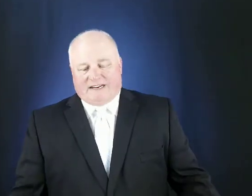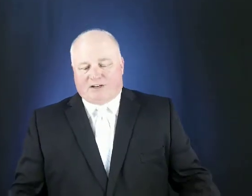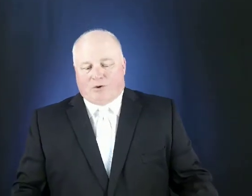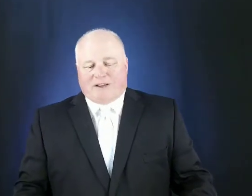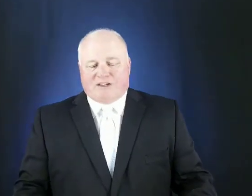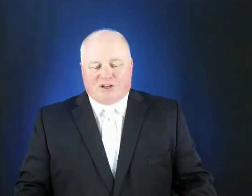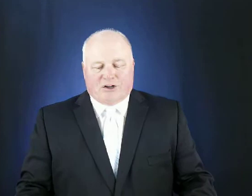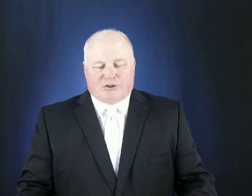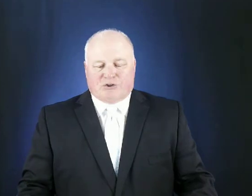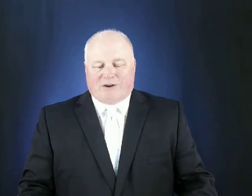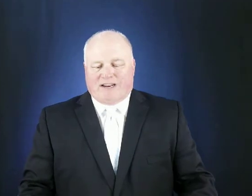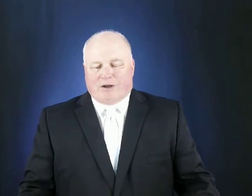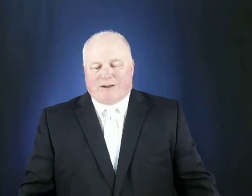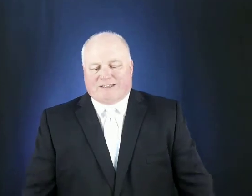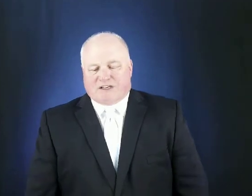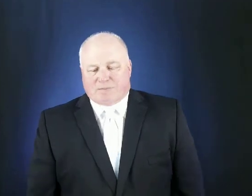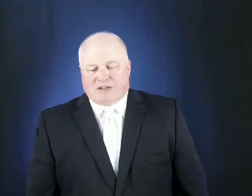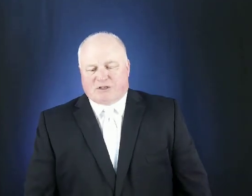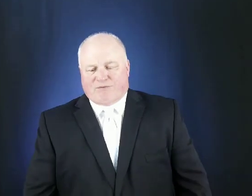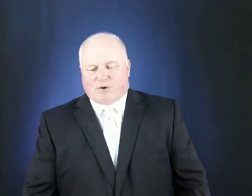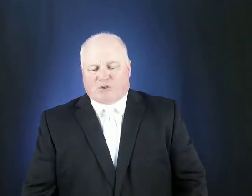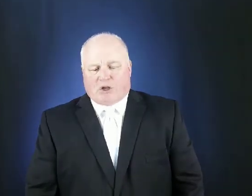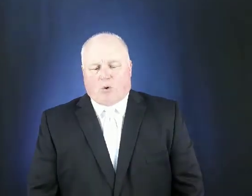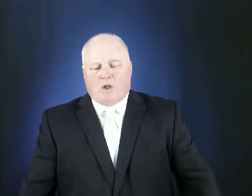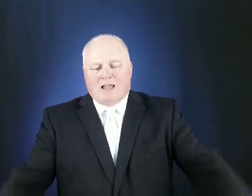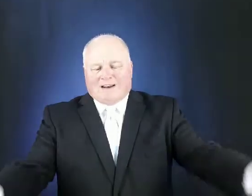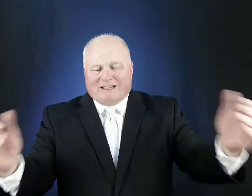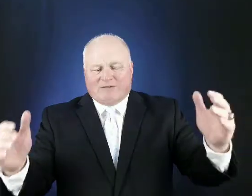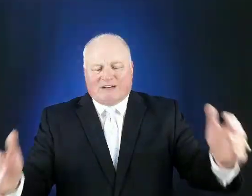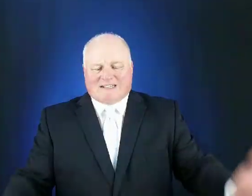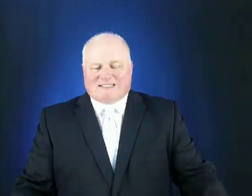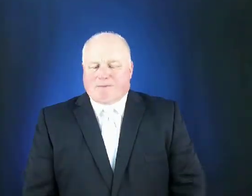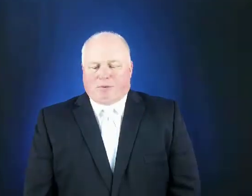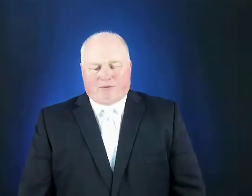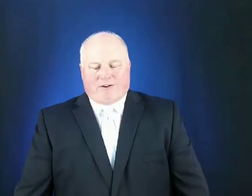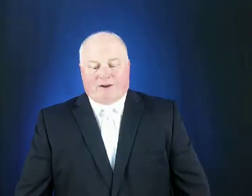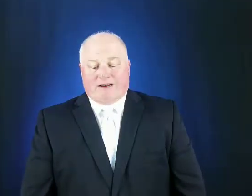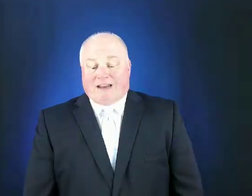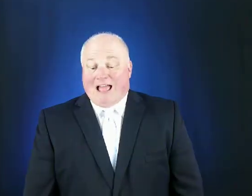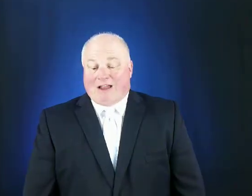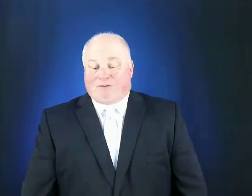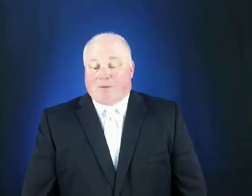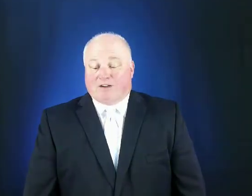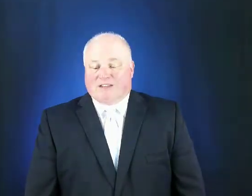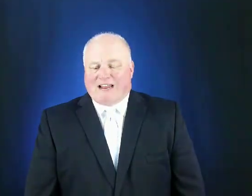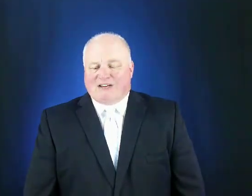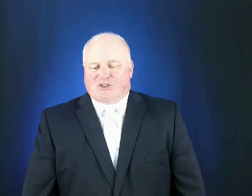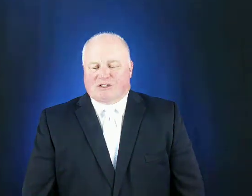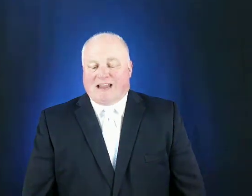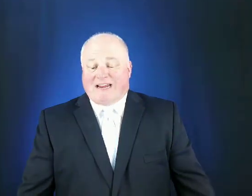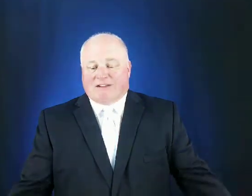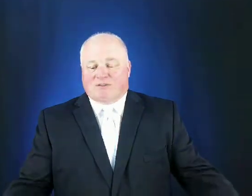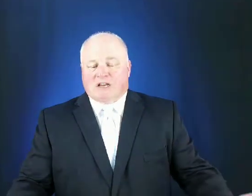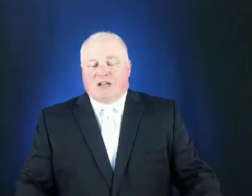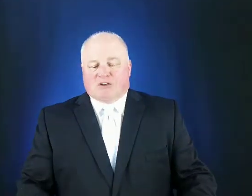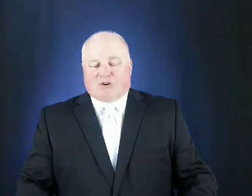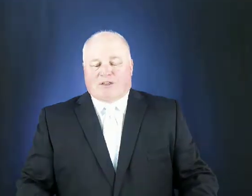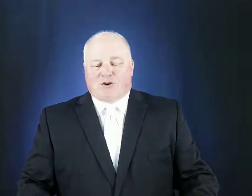it don't indulge your ego at the expense of your soul live an exemplary life among the nation natives so that your